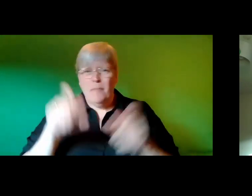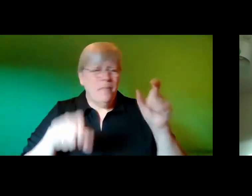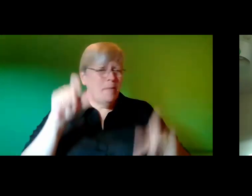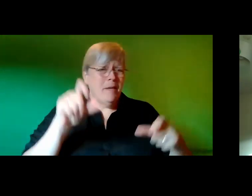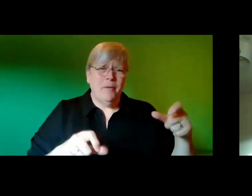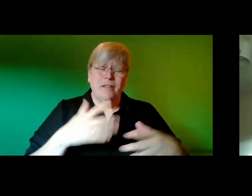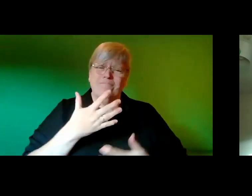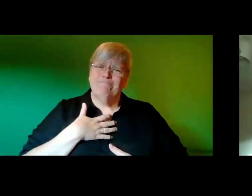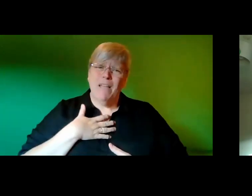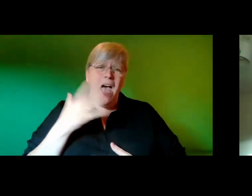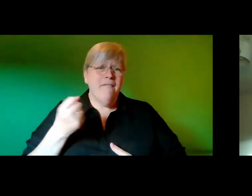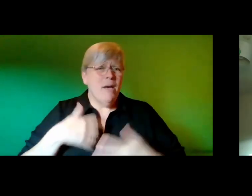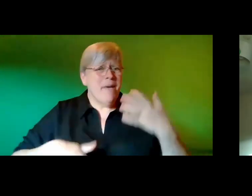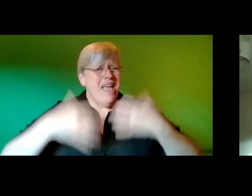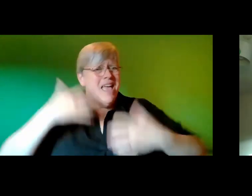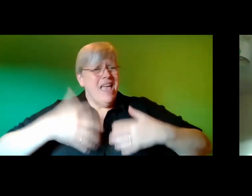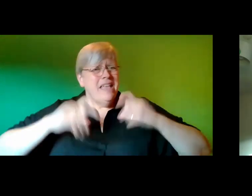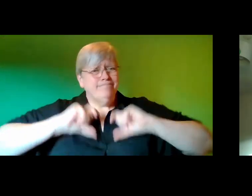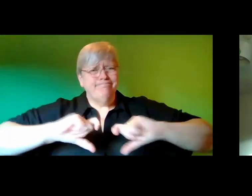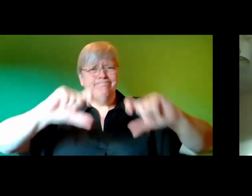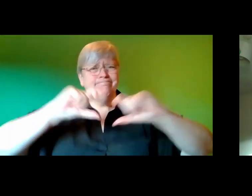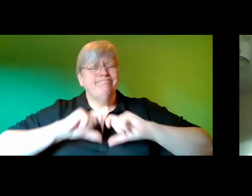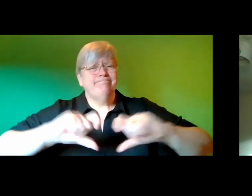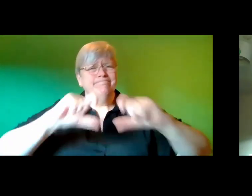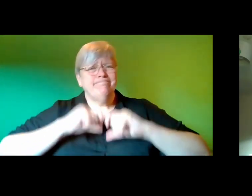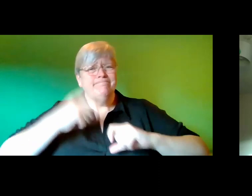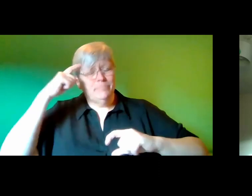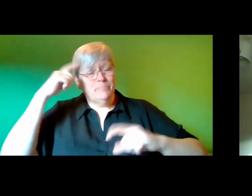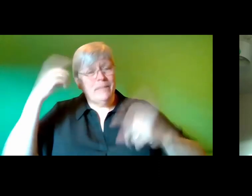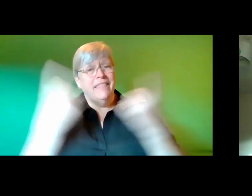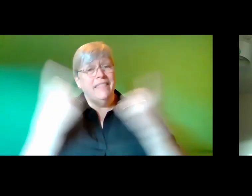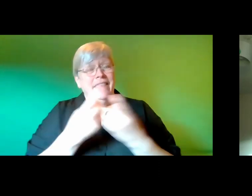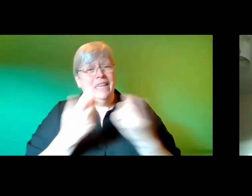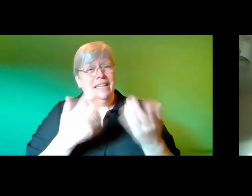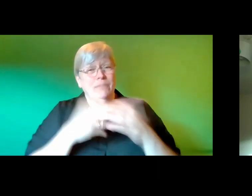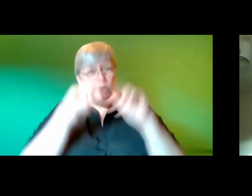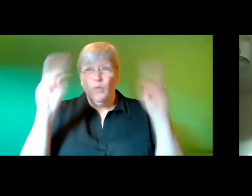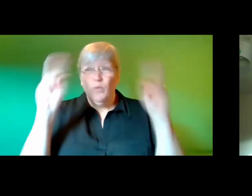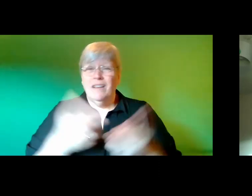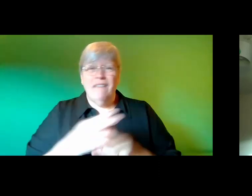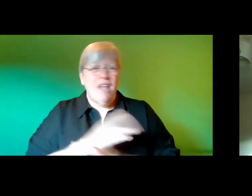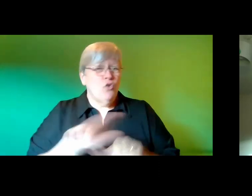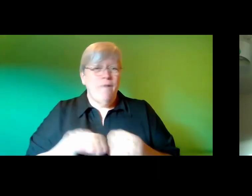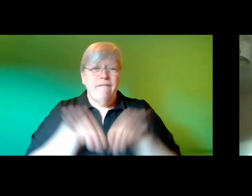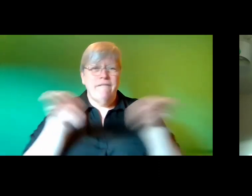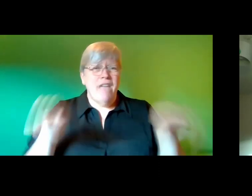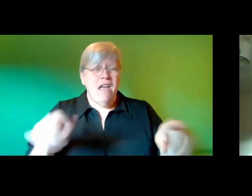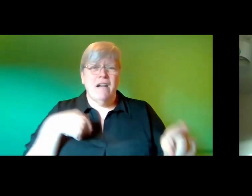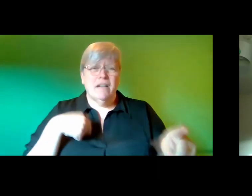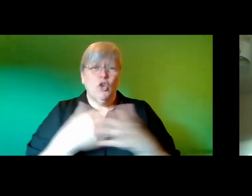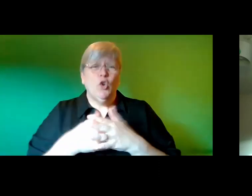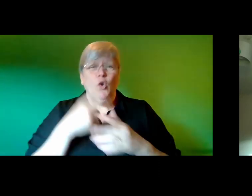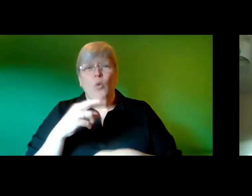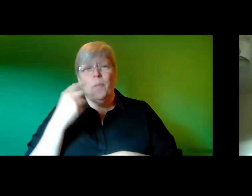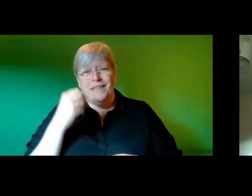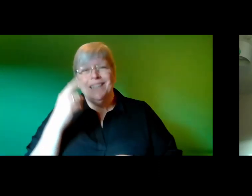ache so bad and never stop i remember thinking about the unfair universe and parvious i hoped he could see heaven i hoped in his brown